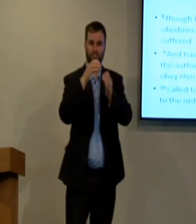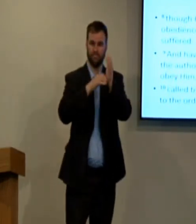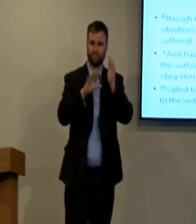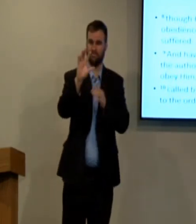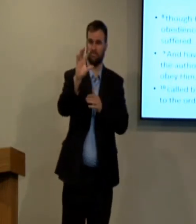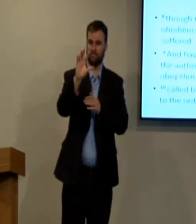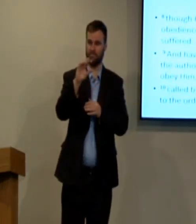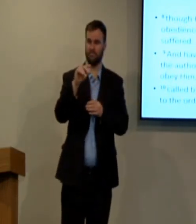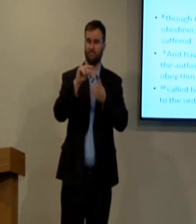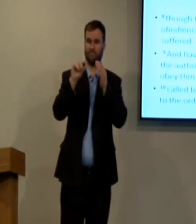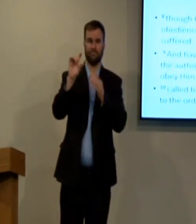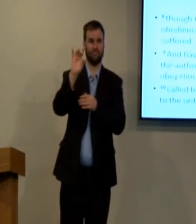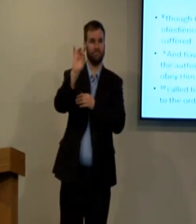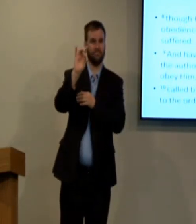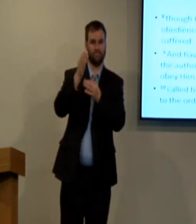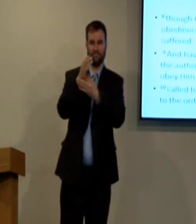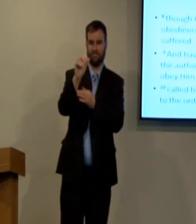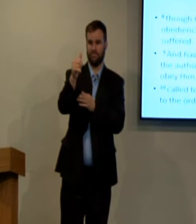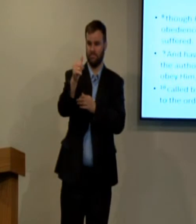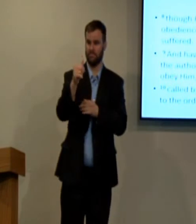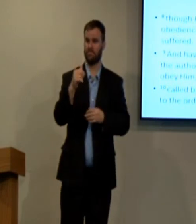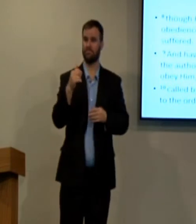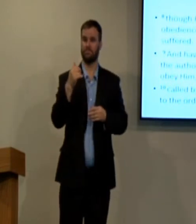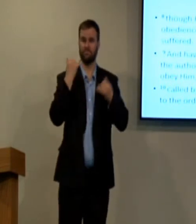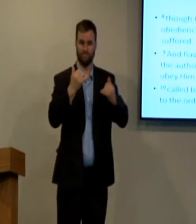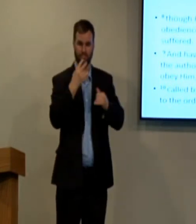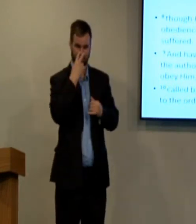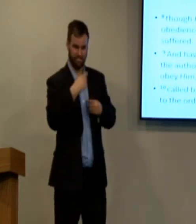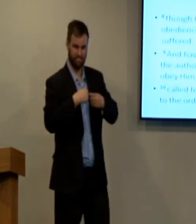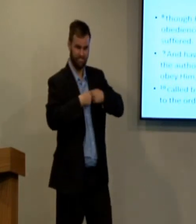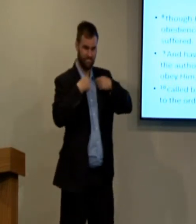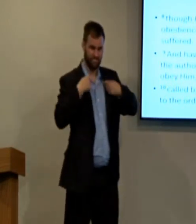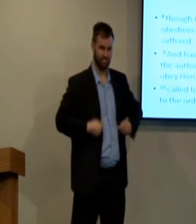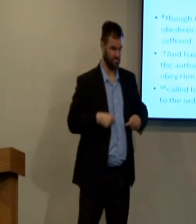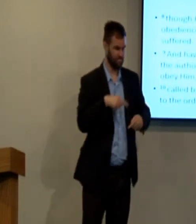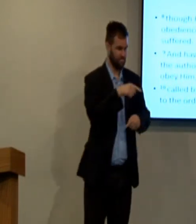So now we're going take a look at Hebrews chapter 5, verses 8 and 10.